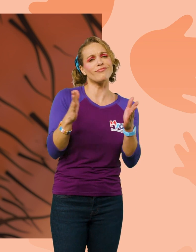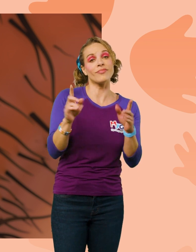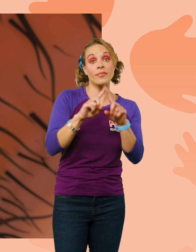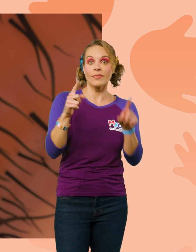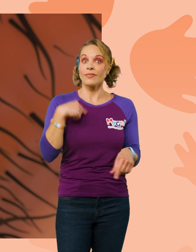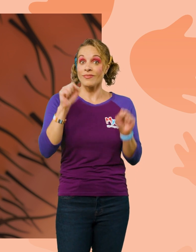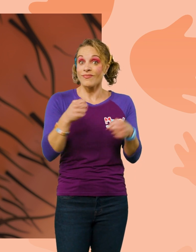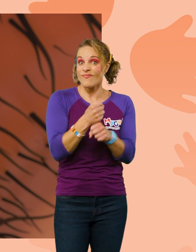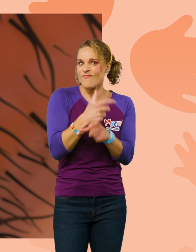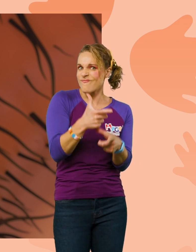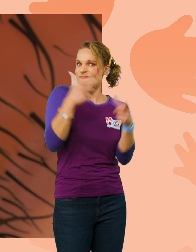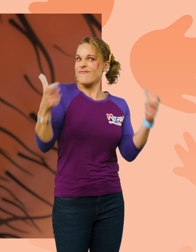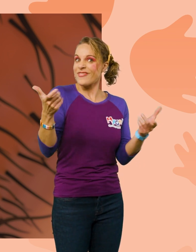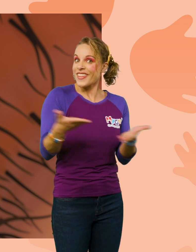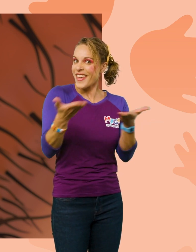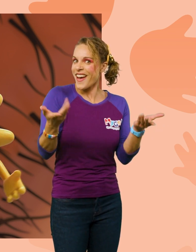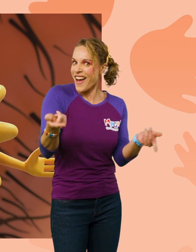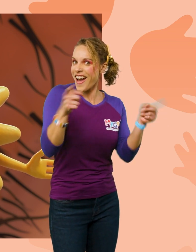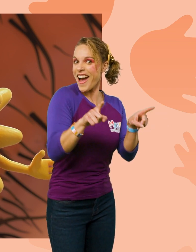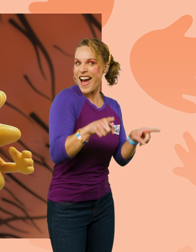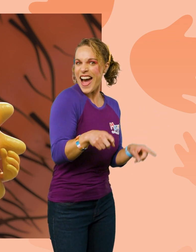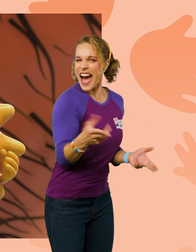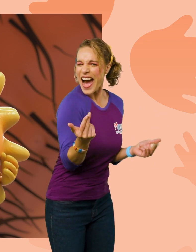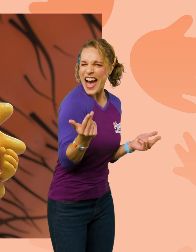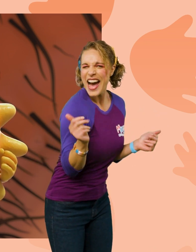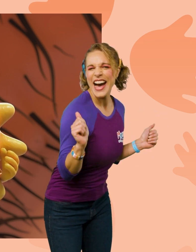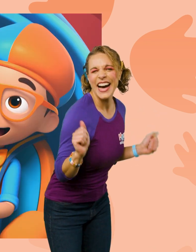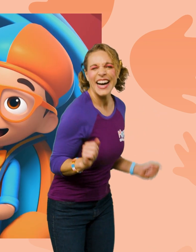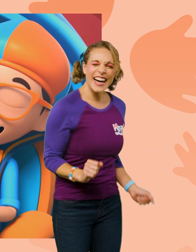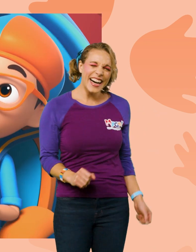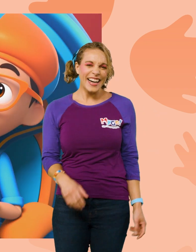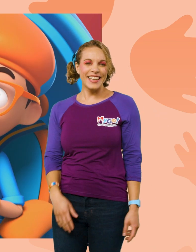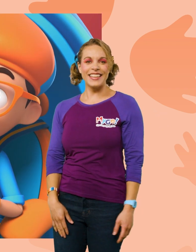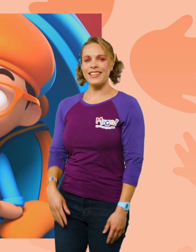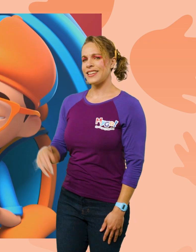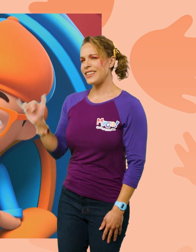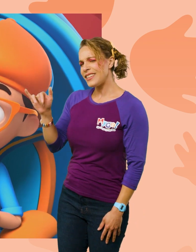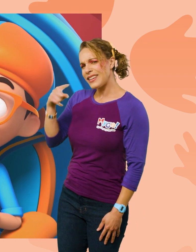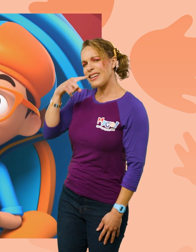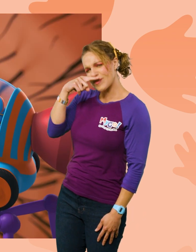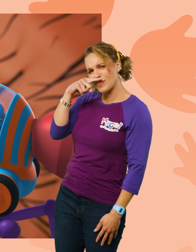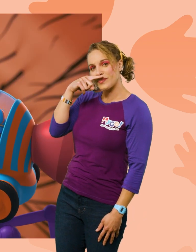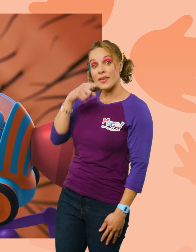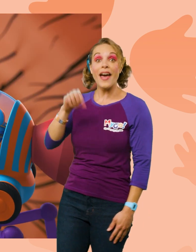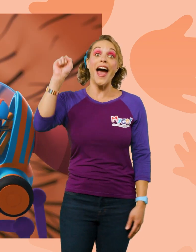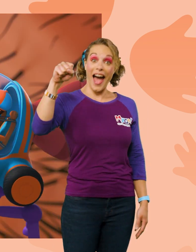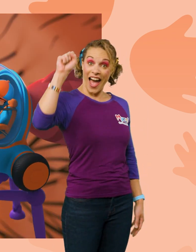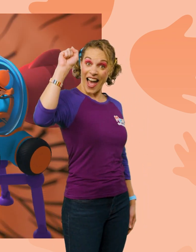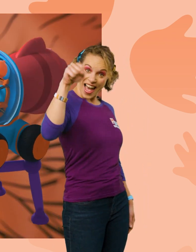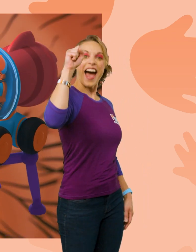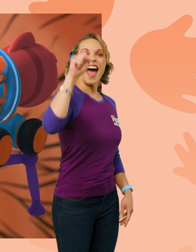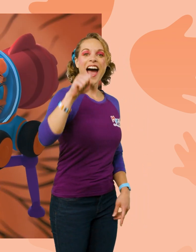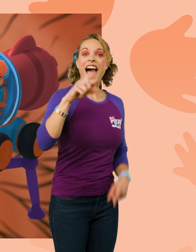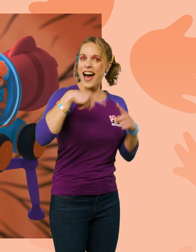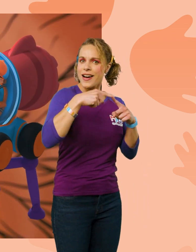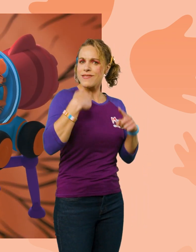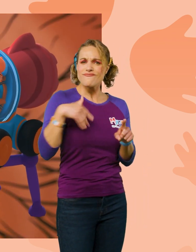small, but I can make big things happen! Like a sneeze? You got it! When I'm around